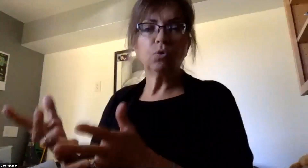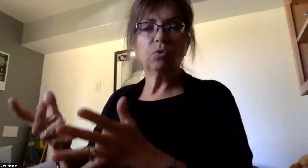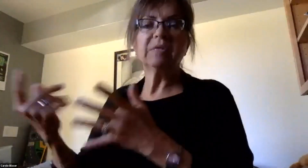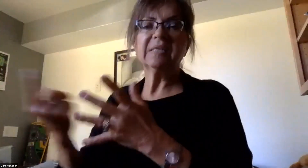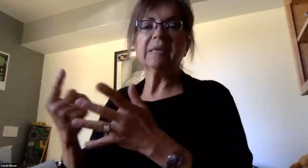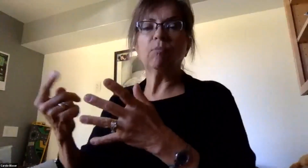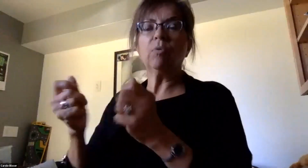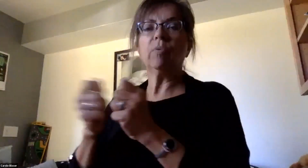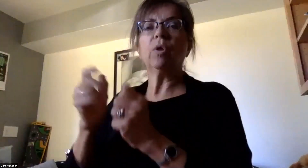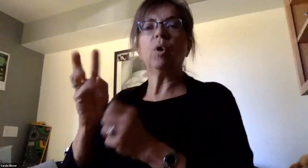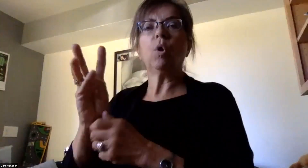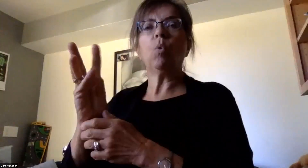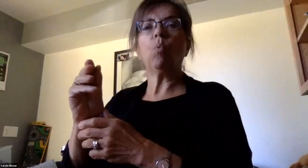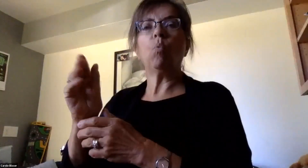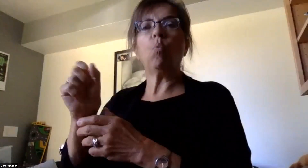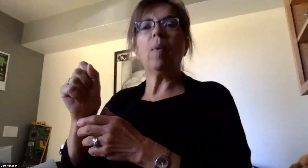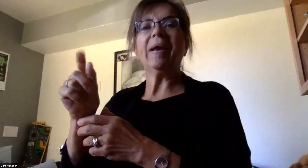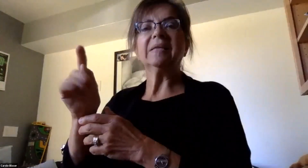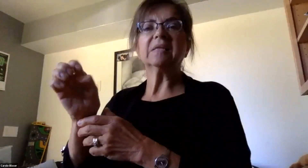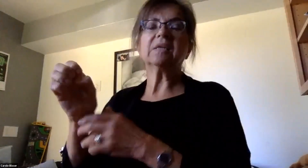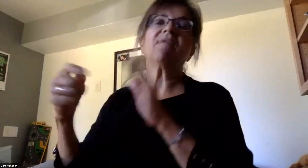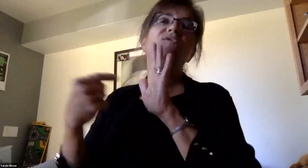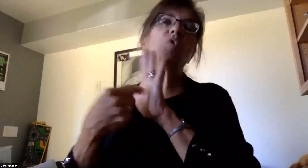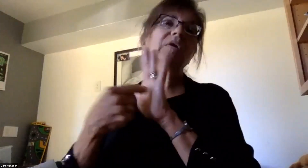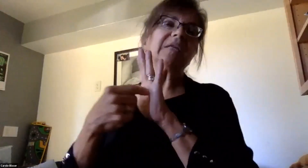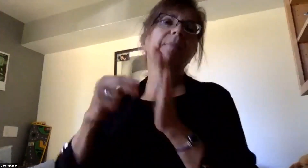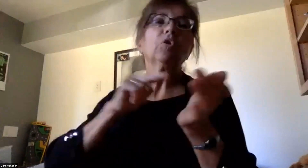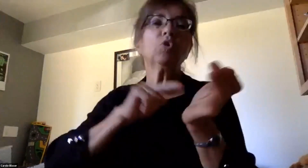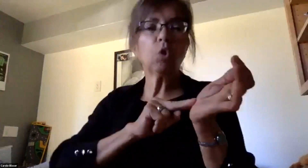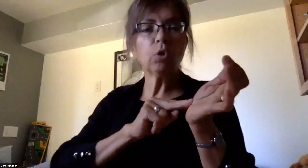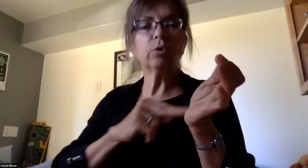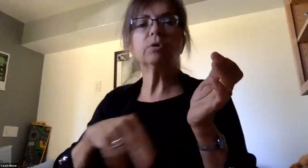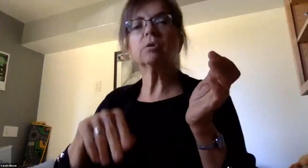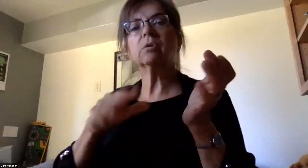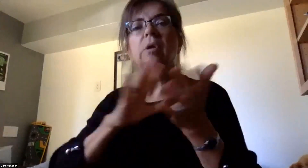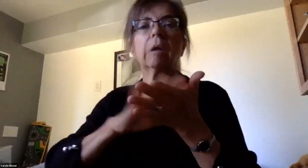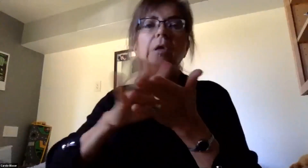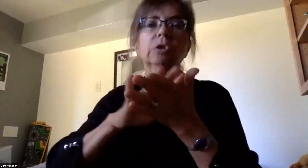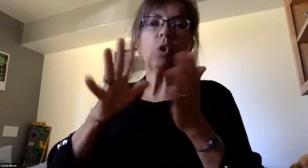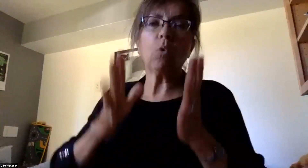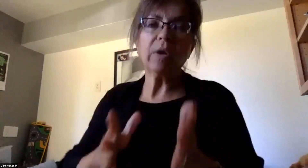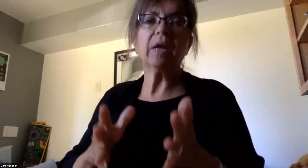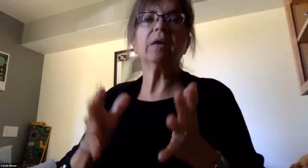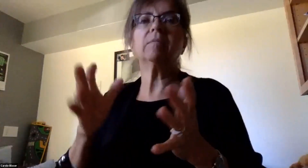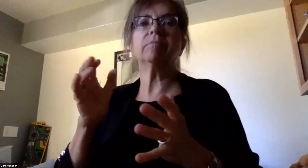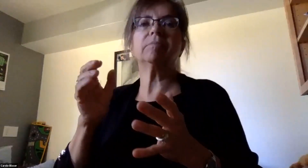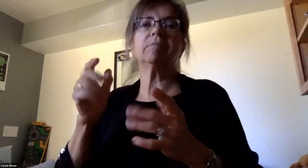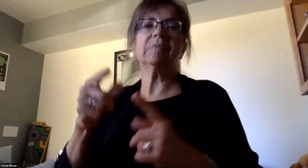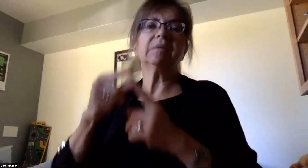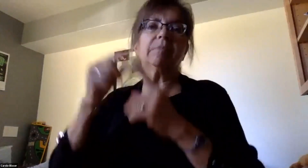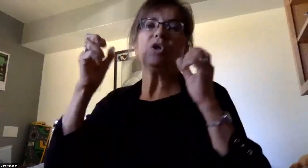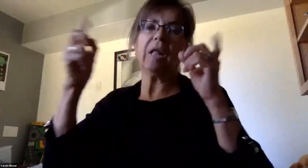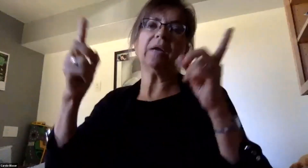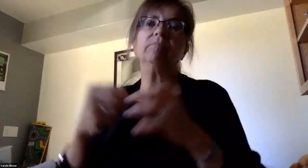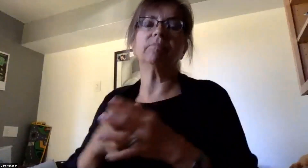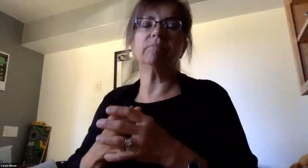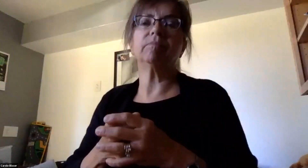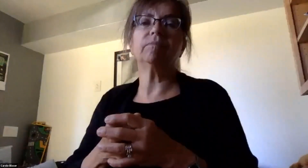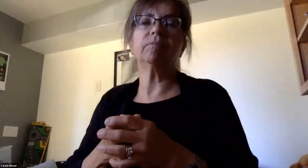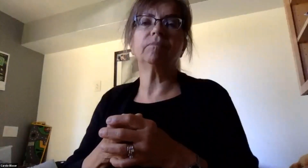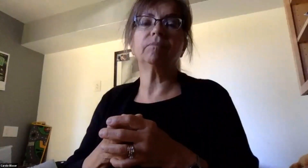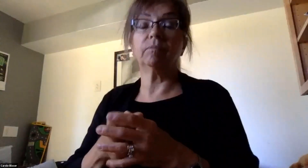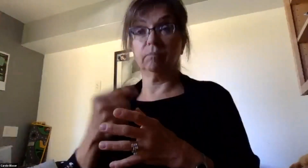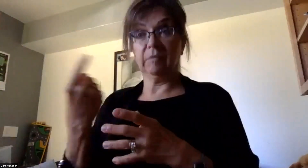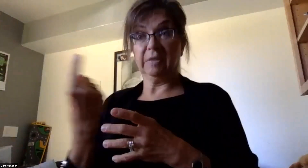So examples of that would include the nurses, the custodian or some special education teachers. There's a